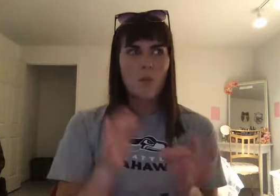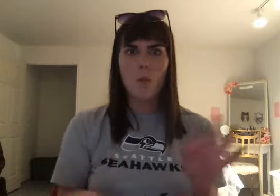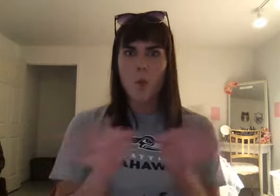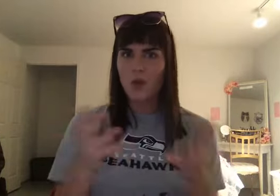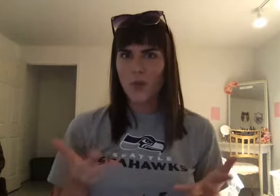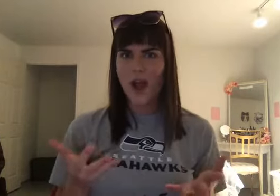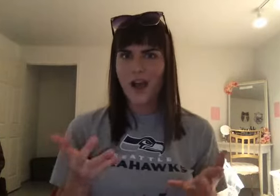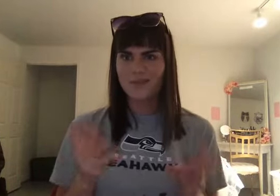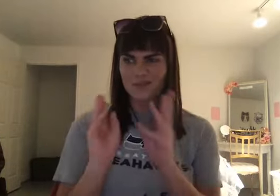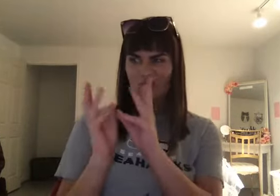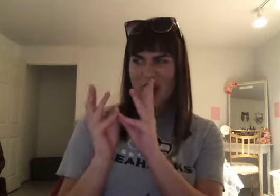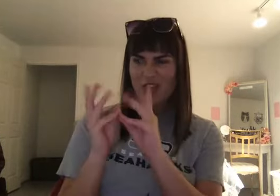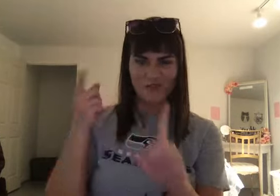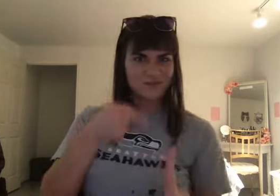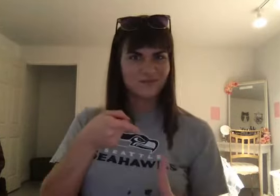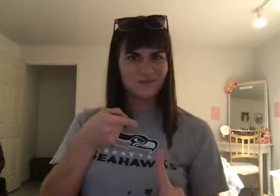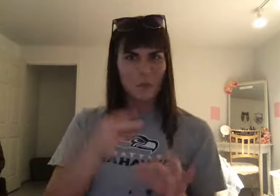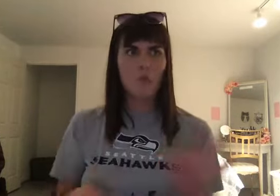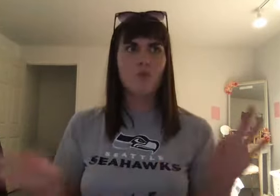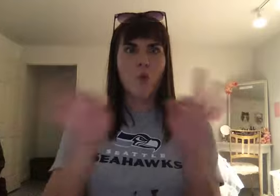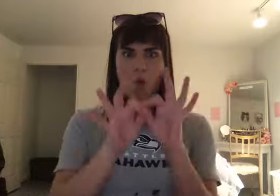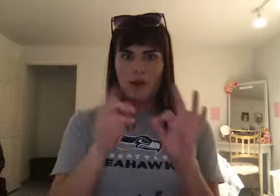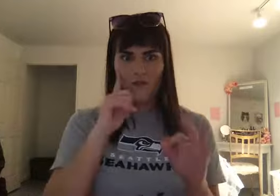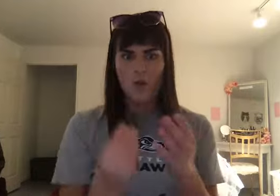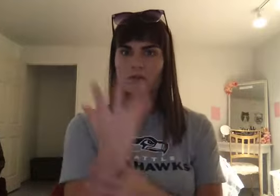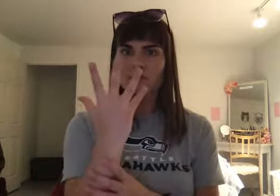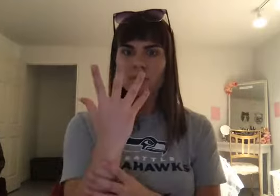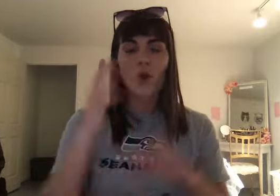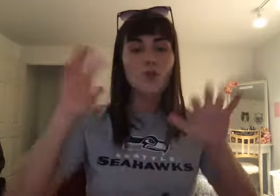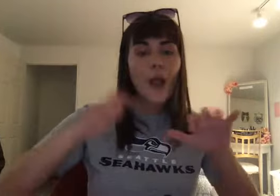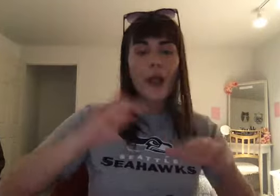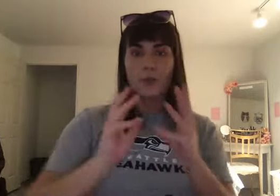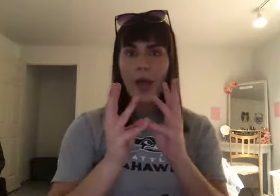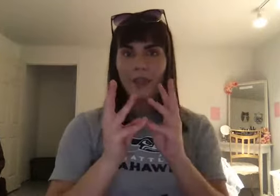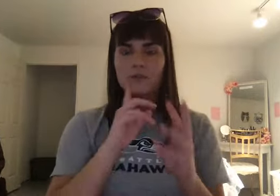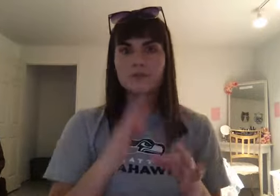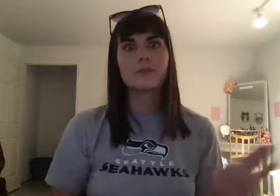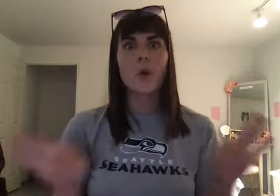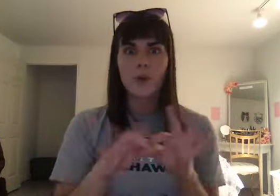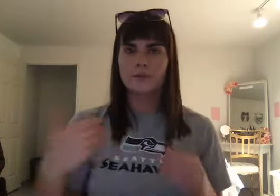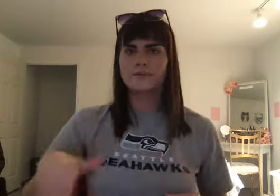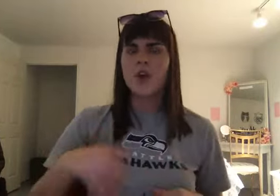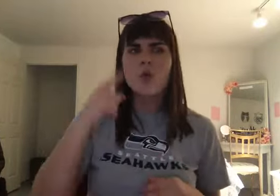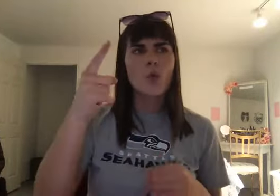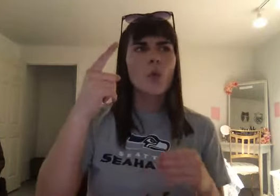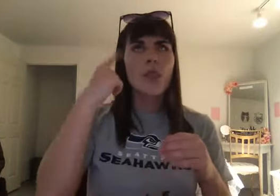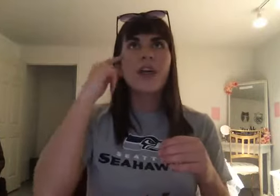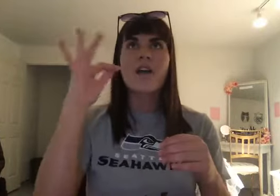Wouldn't the weather. the most important. Factor to you. And so. When that is. And if you're creating. These gods. Who